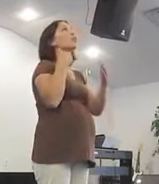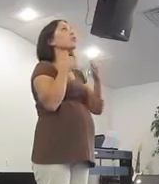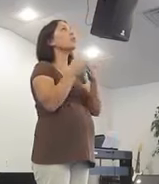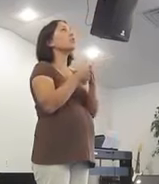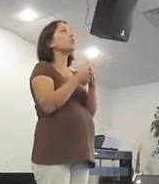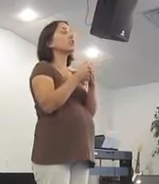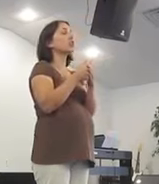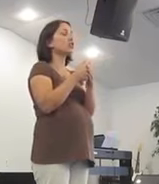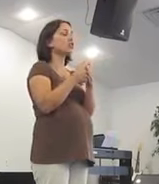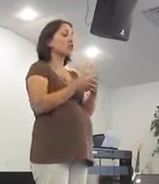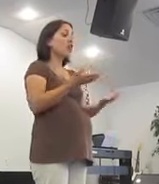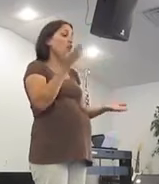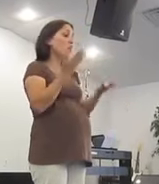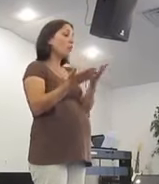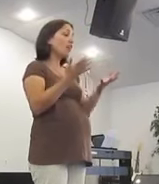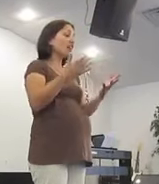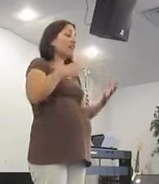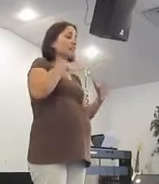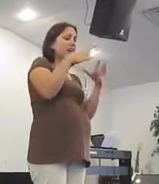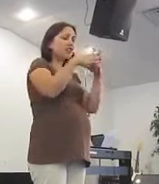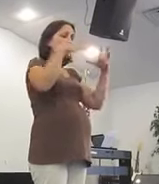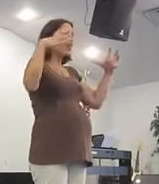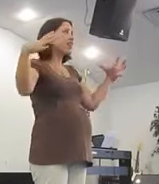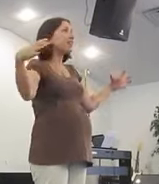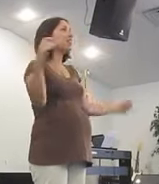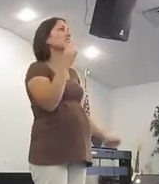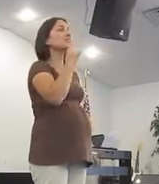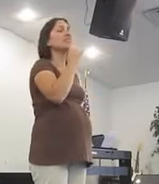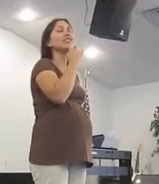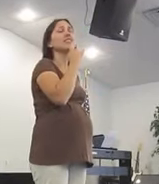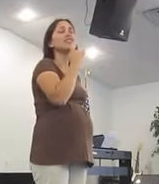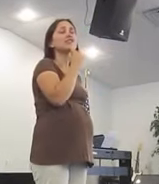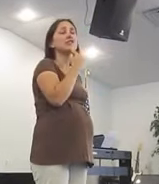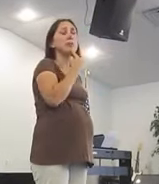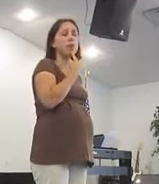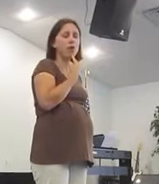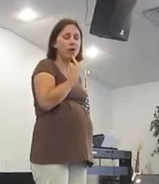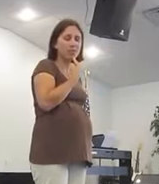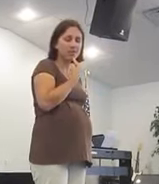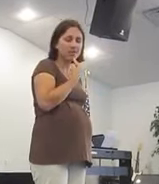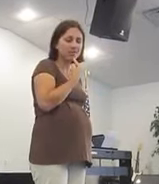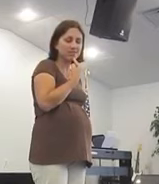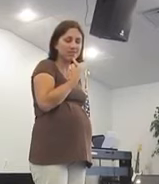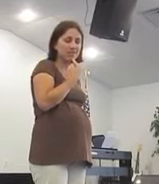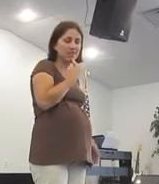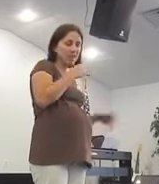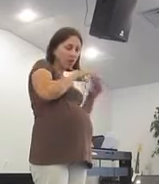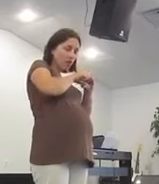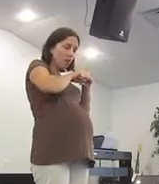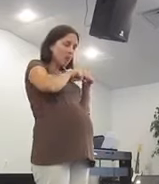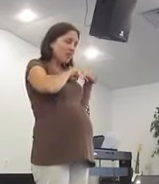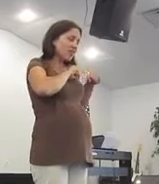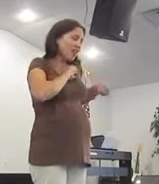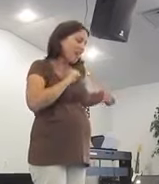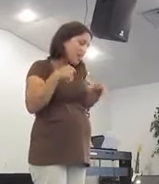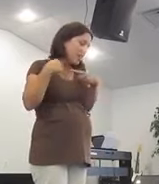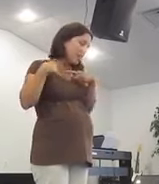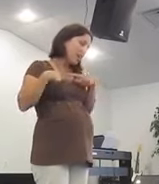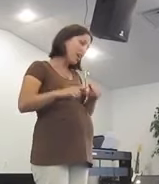you're near? And what if my greatest disappointments Or the aching